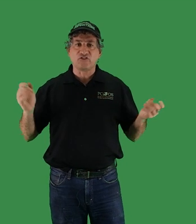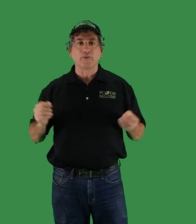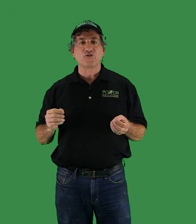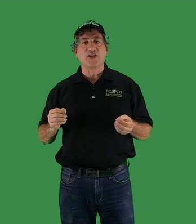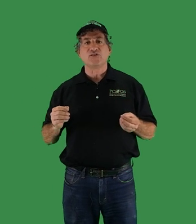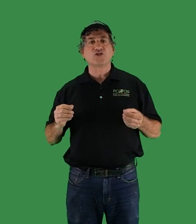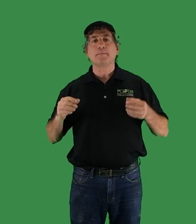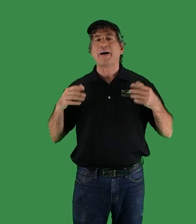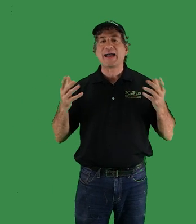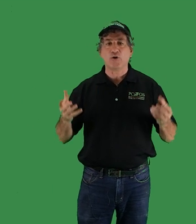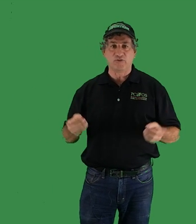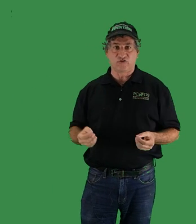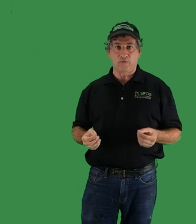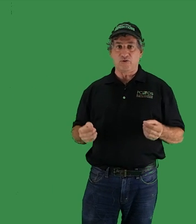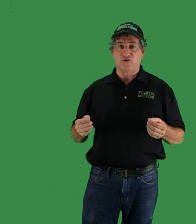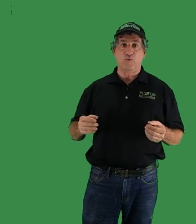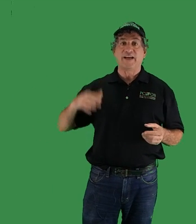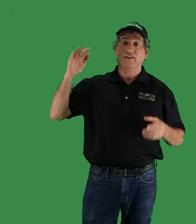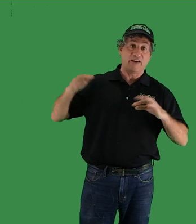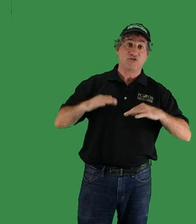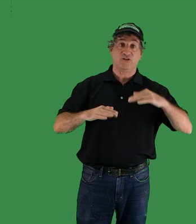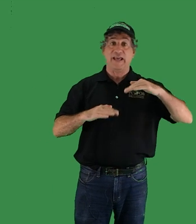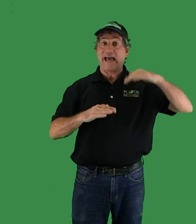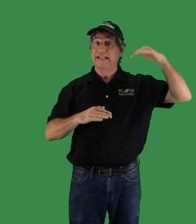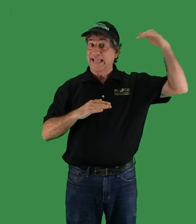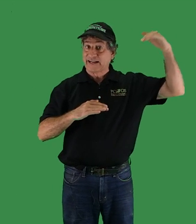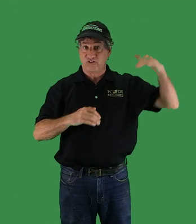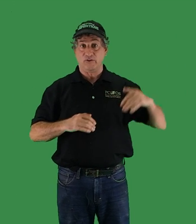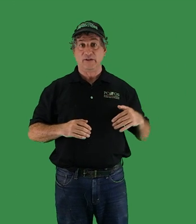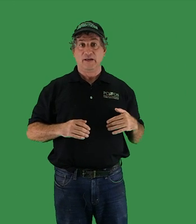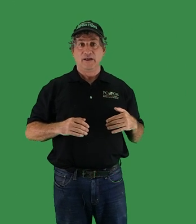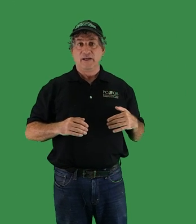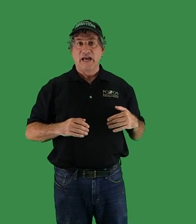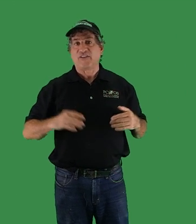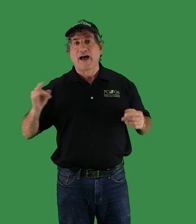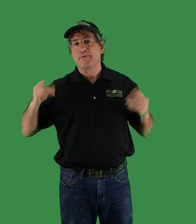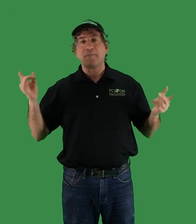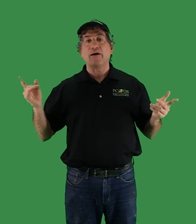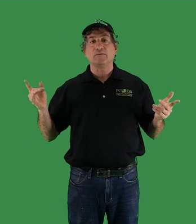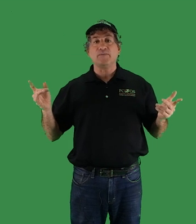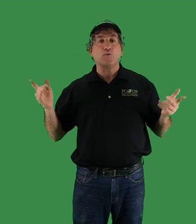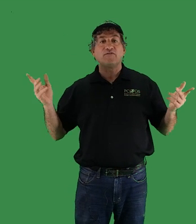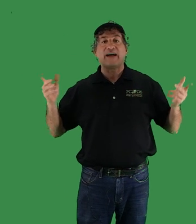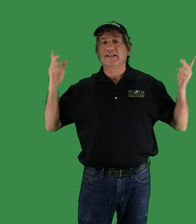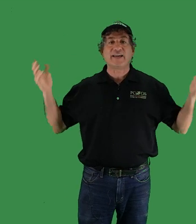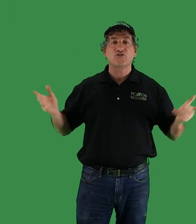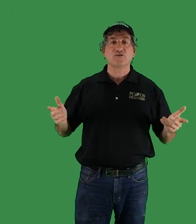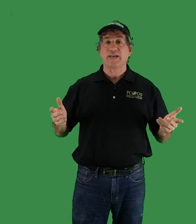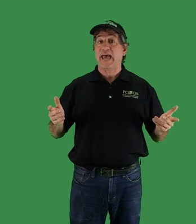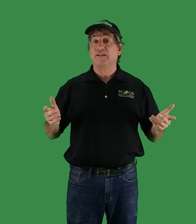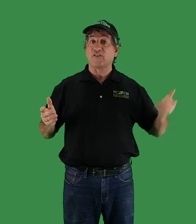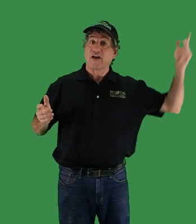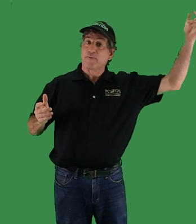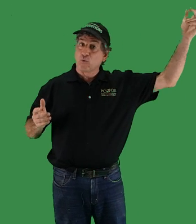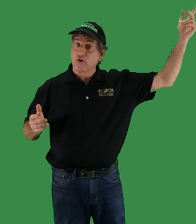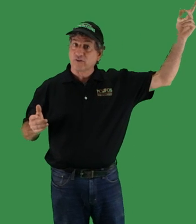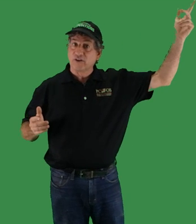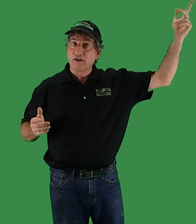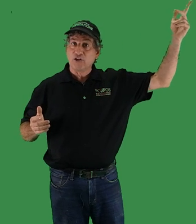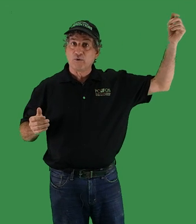similar changes in biome distribution with elevation and latitude. At the top of the mountain, you would find glaciers, and at the top of the world, you